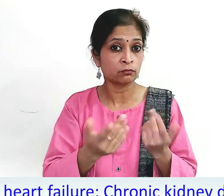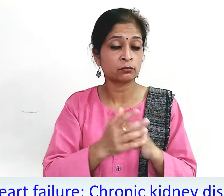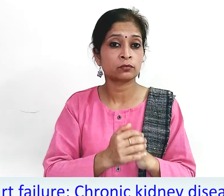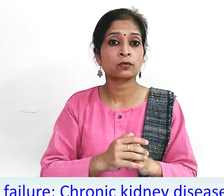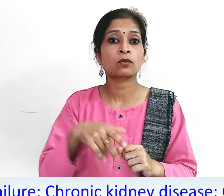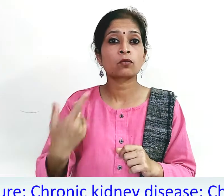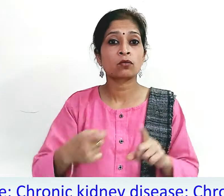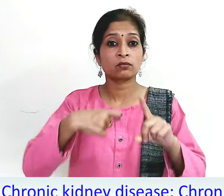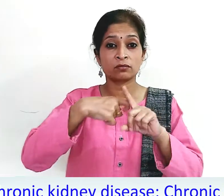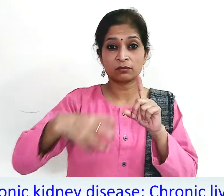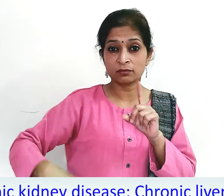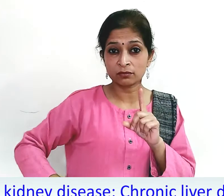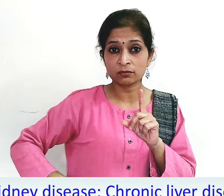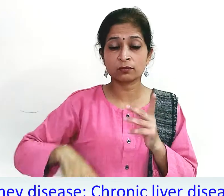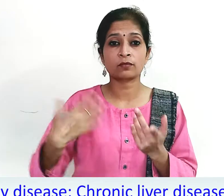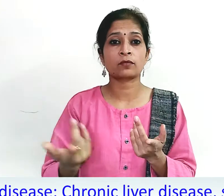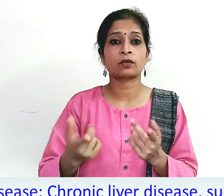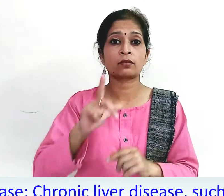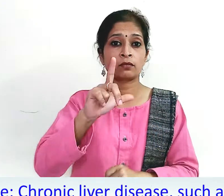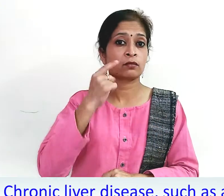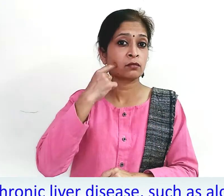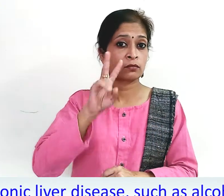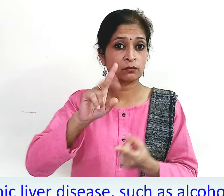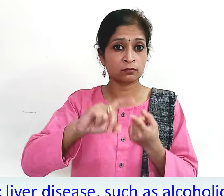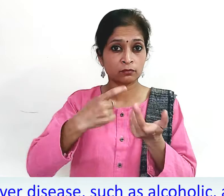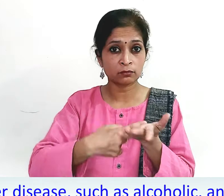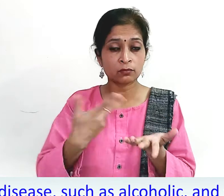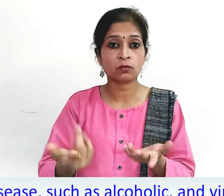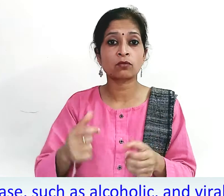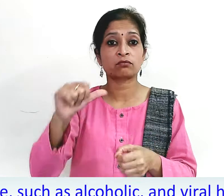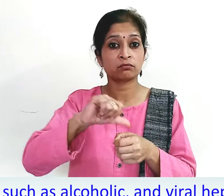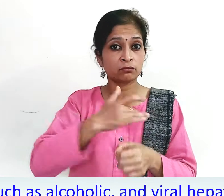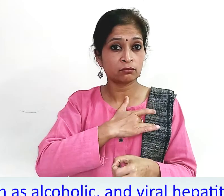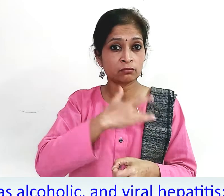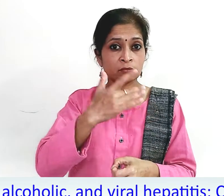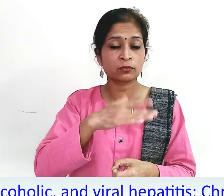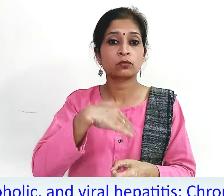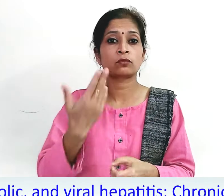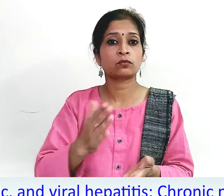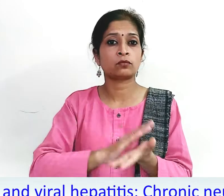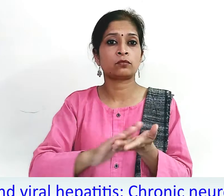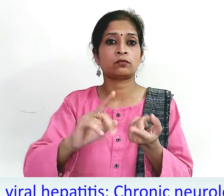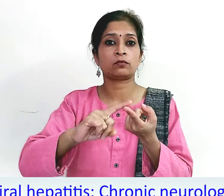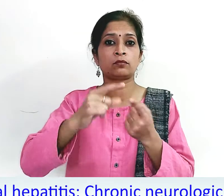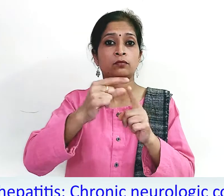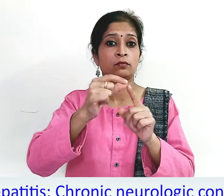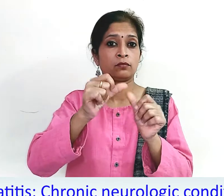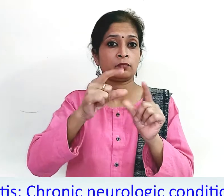chronic kidney disease, chronic liver disease such as alcoholic and viral hepatitis, chronic